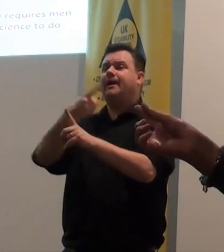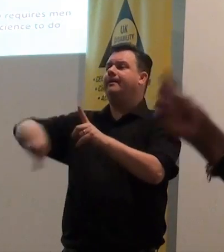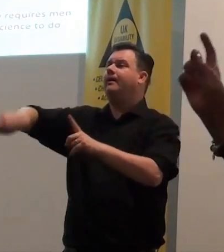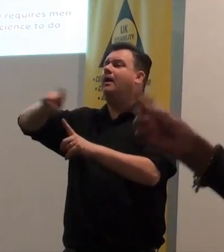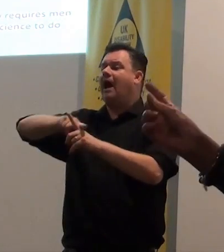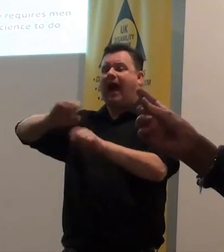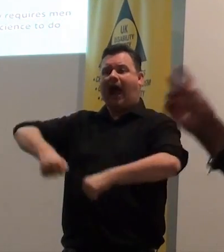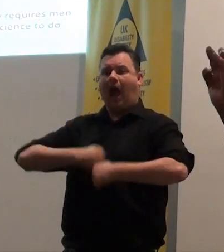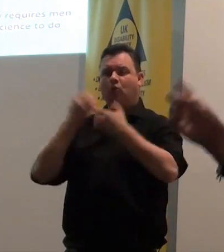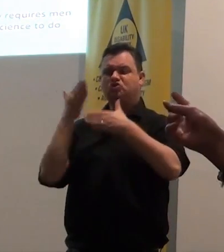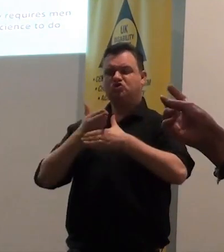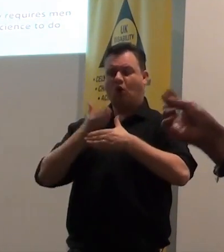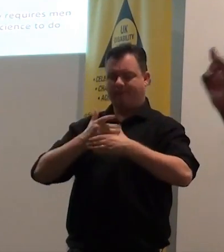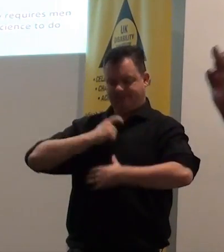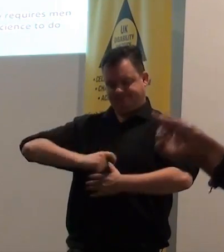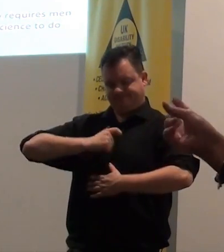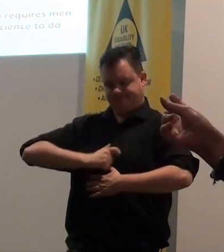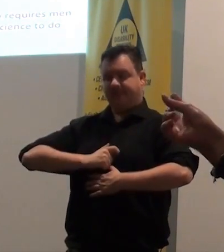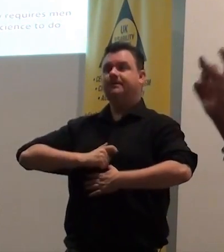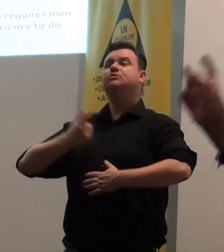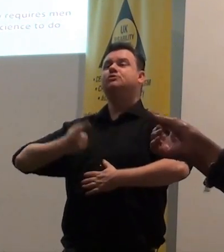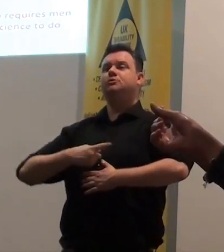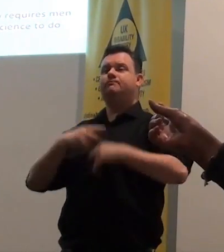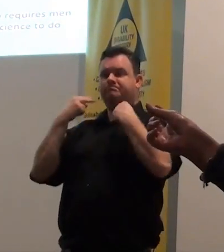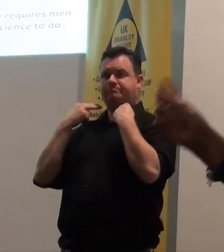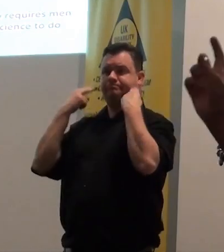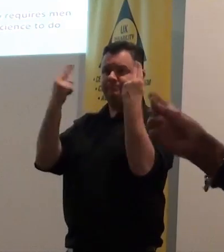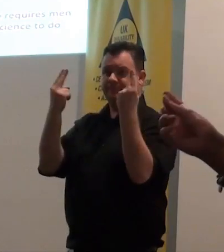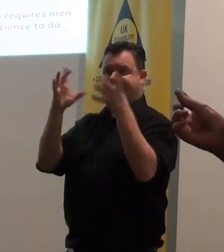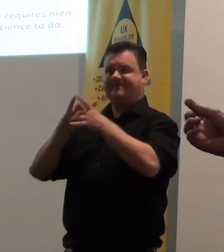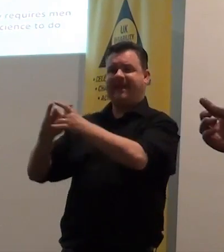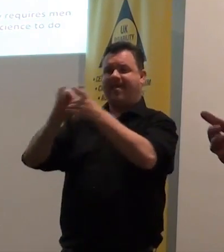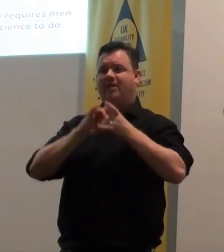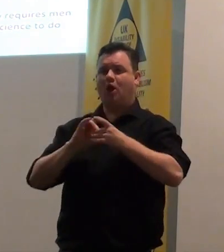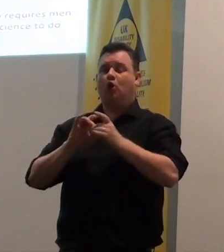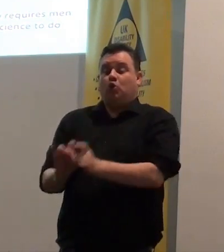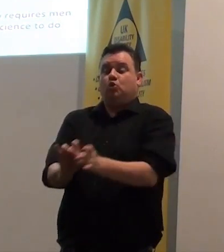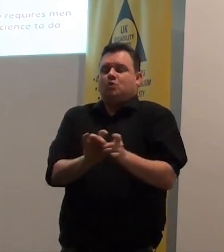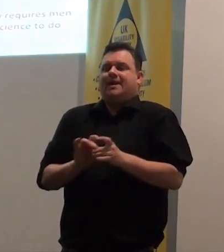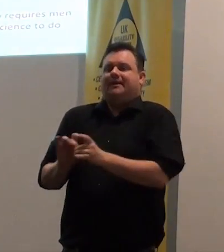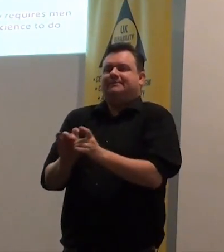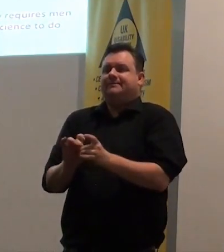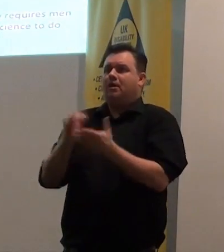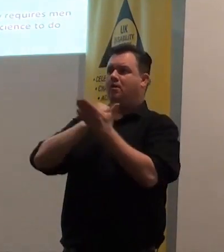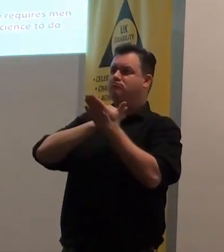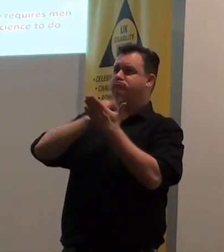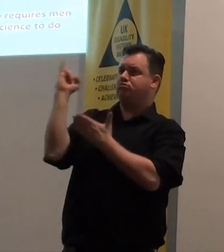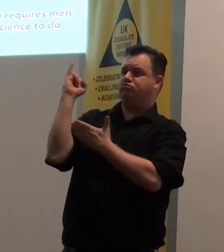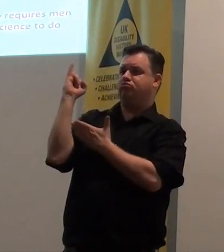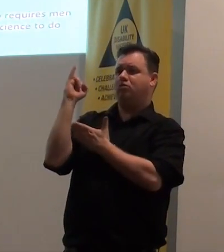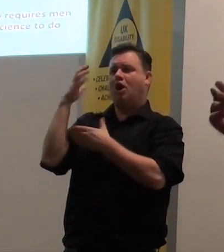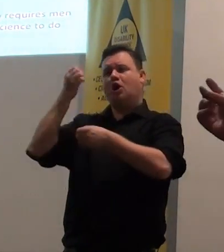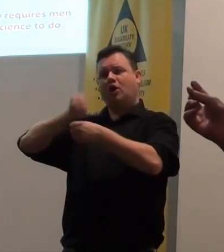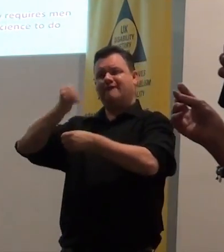our job. Our job now is to stand with people, to stand together, to stand united, opposing the government, which